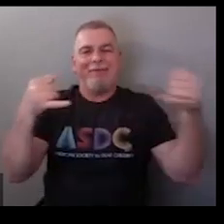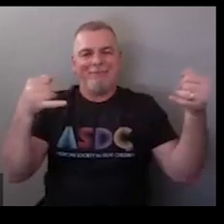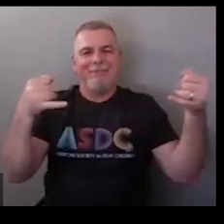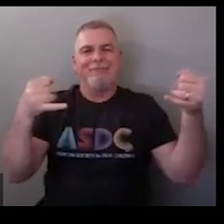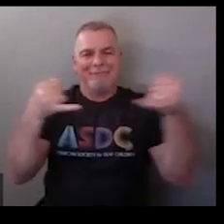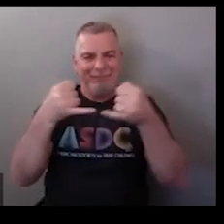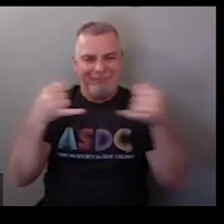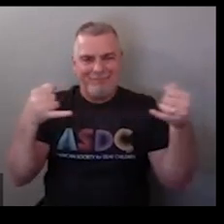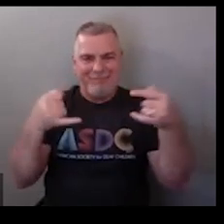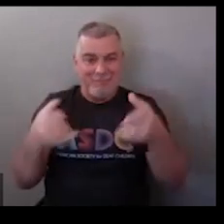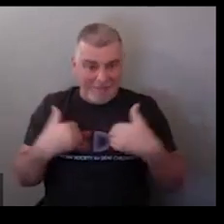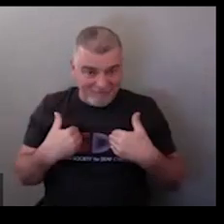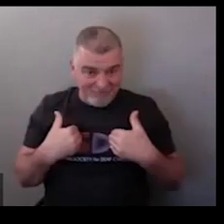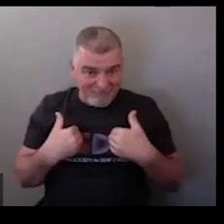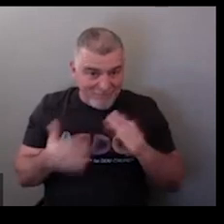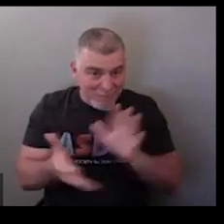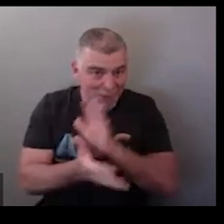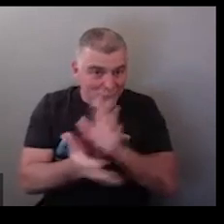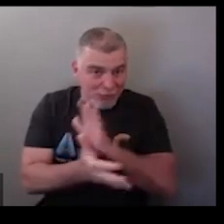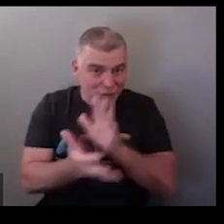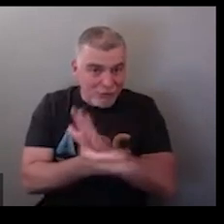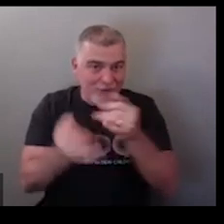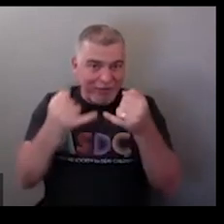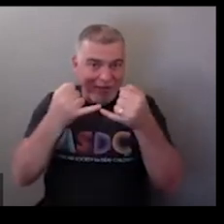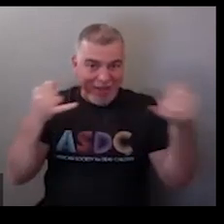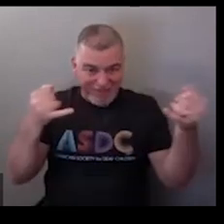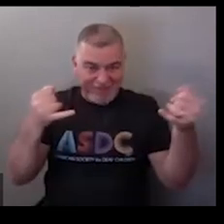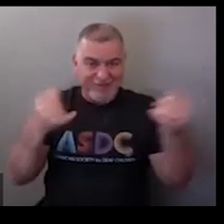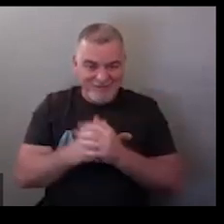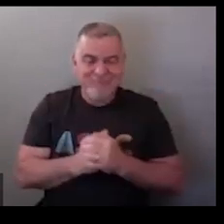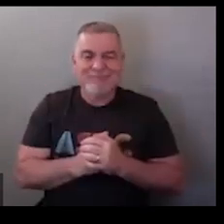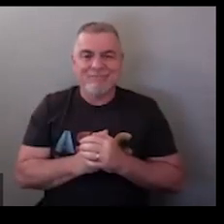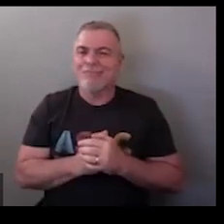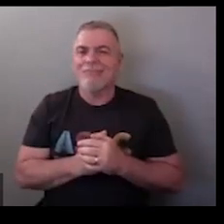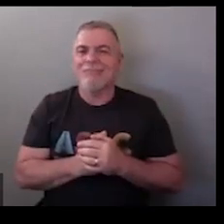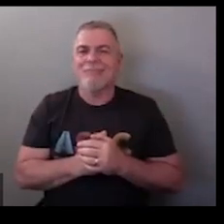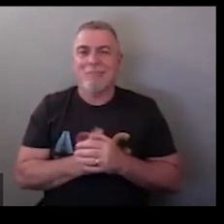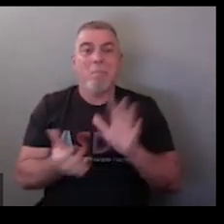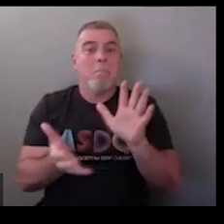so you've got lined paper so you can ask do you have your lined paper